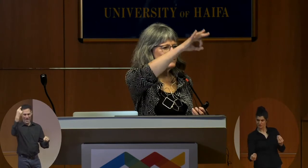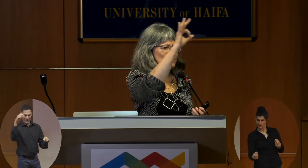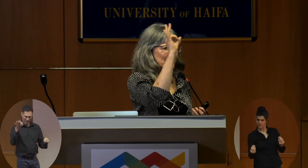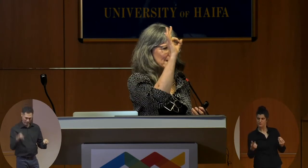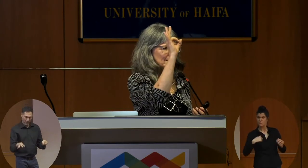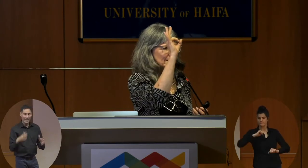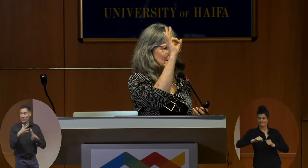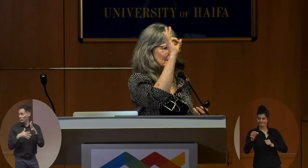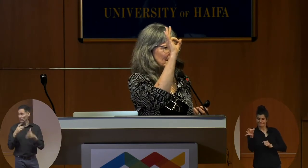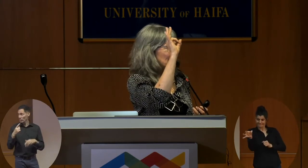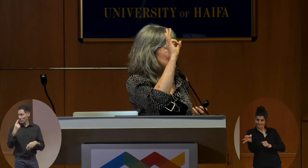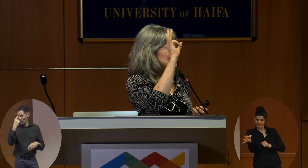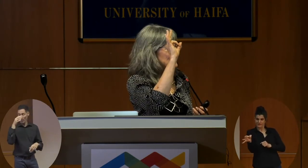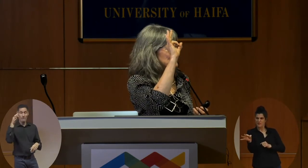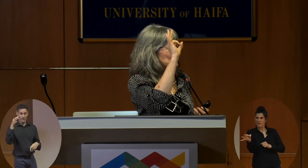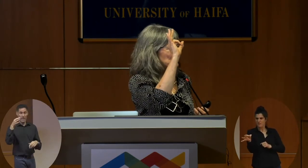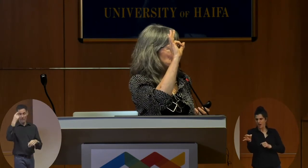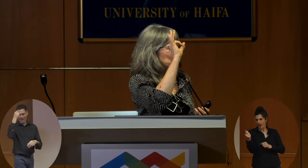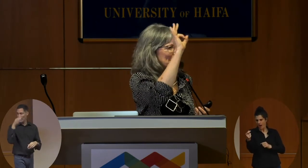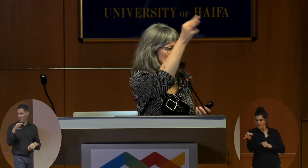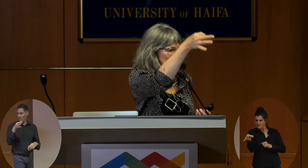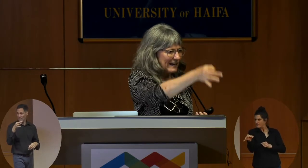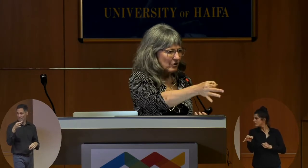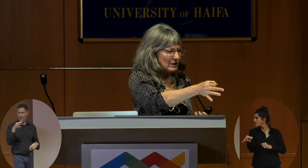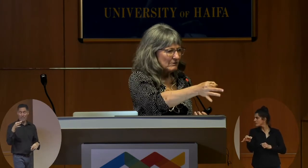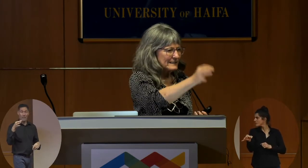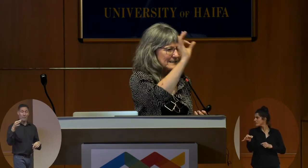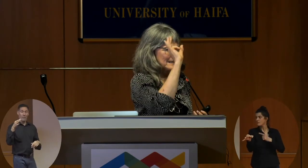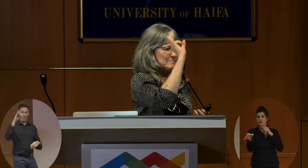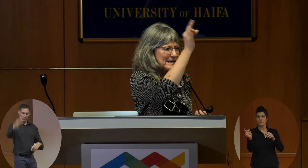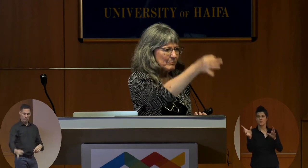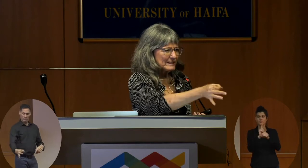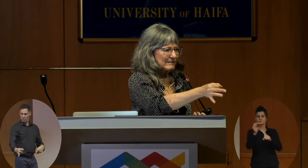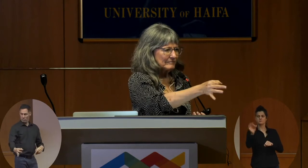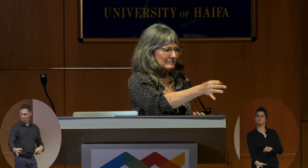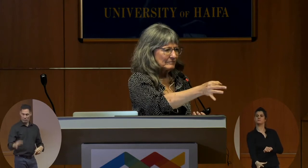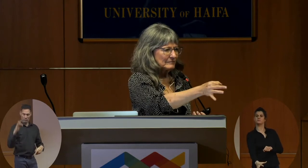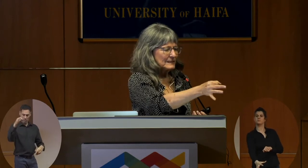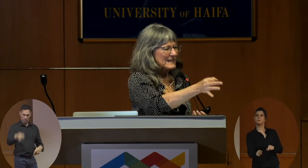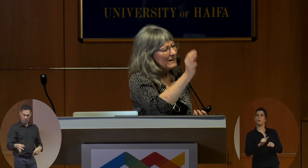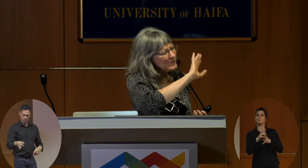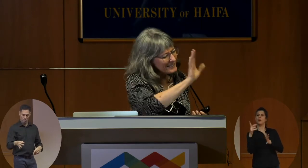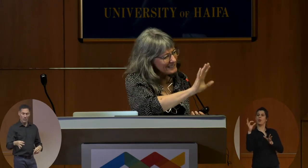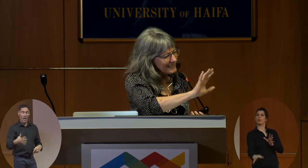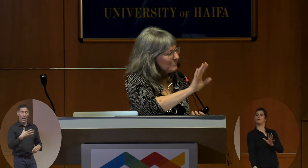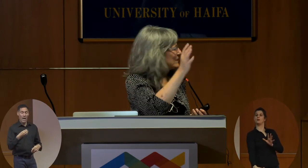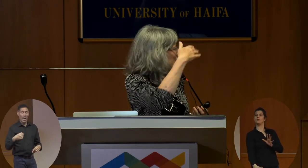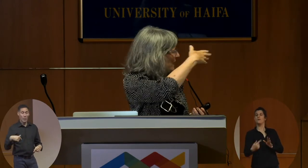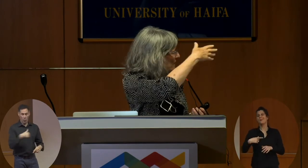the penny and does penny put down all at once. Penny put down. And we're teasing him. This is my